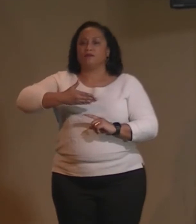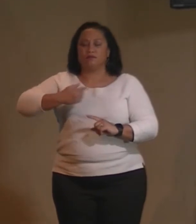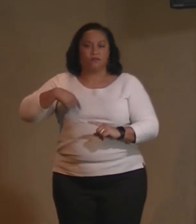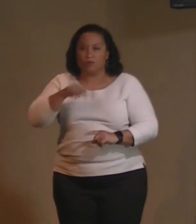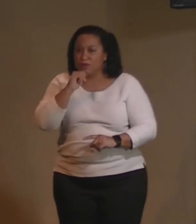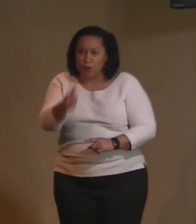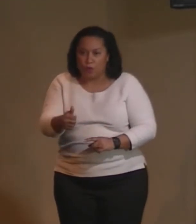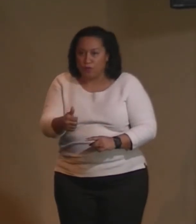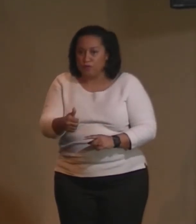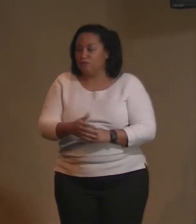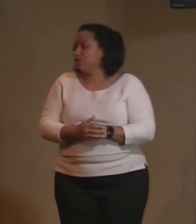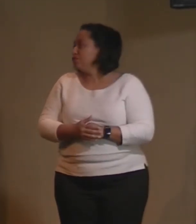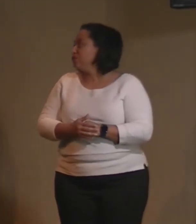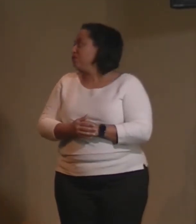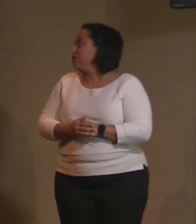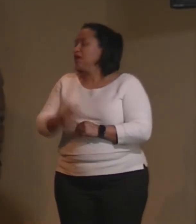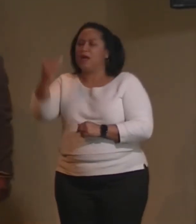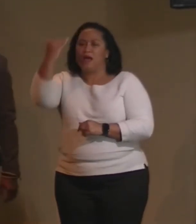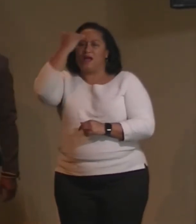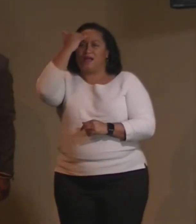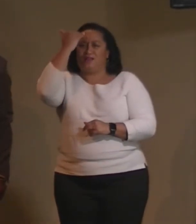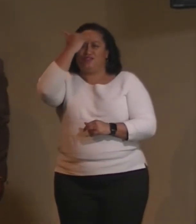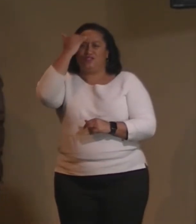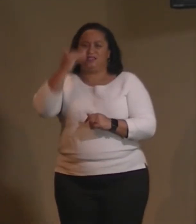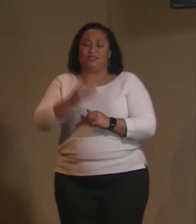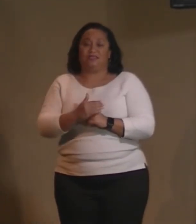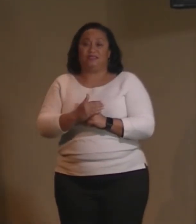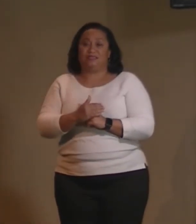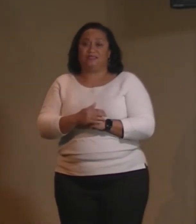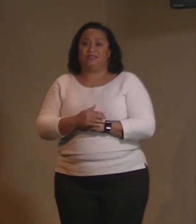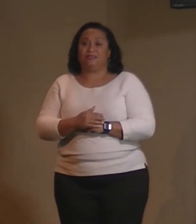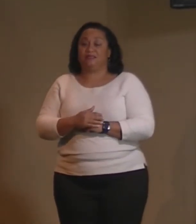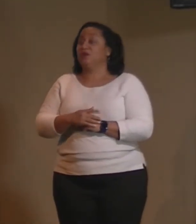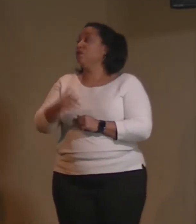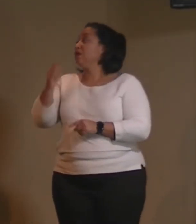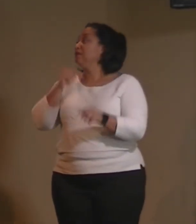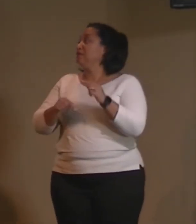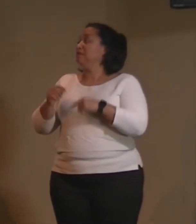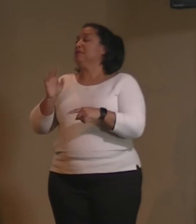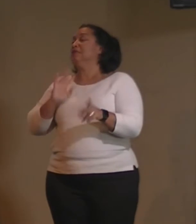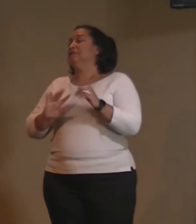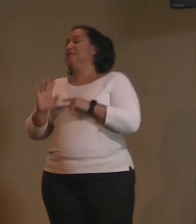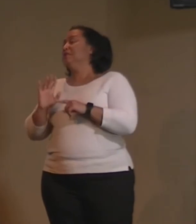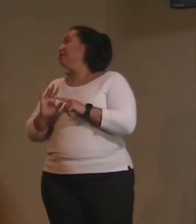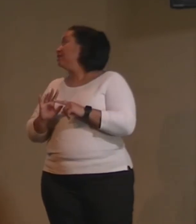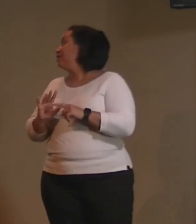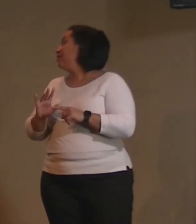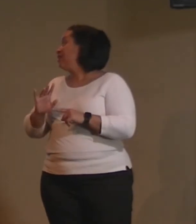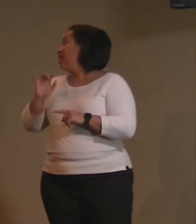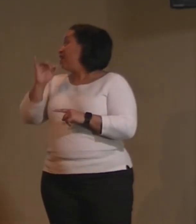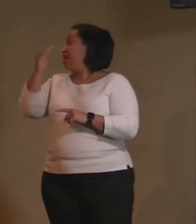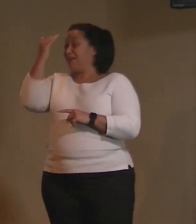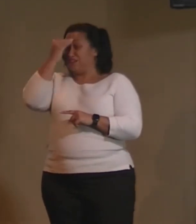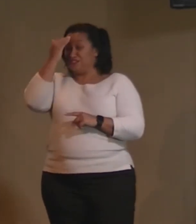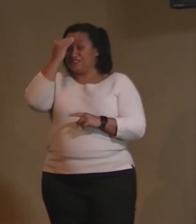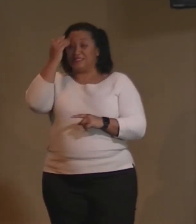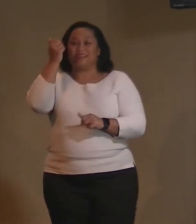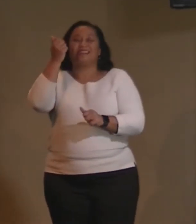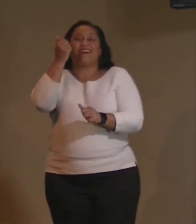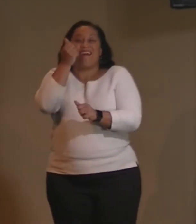consciousness is every every thought